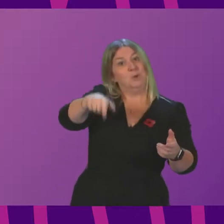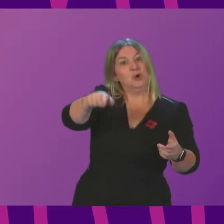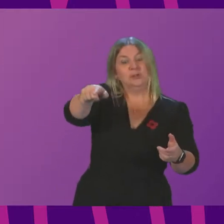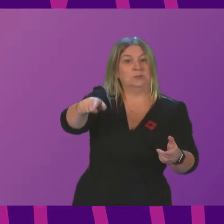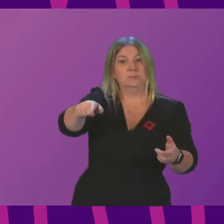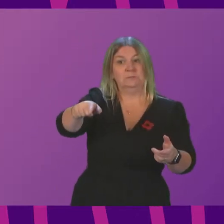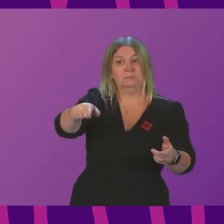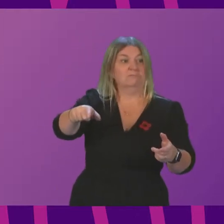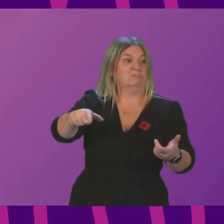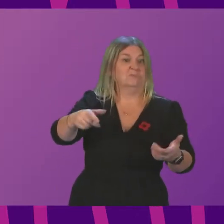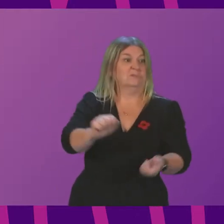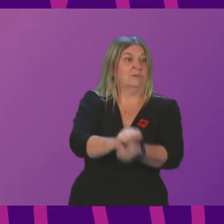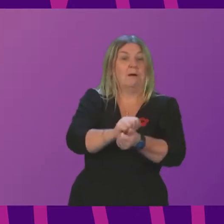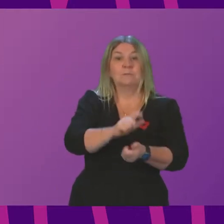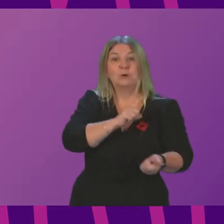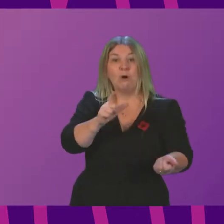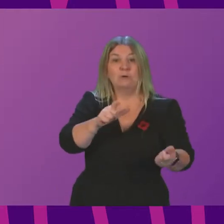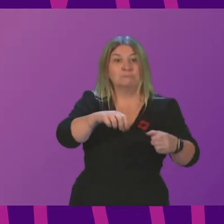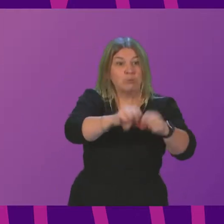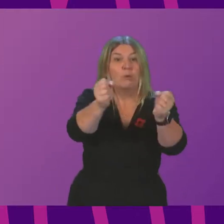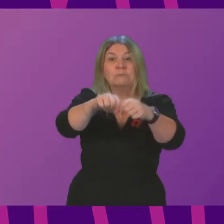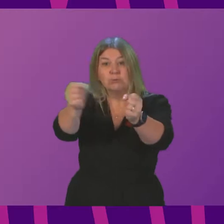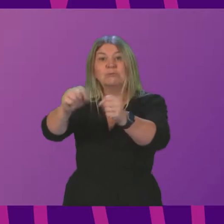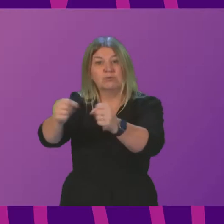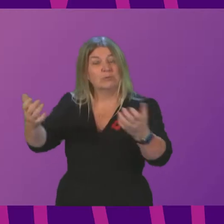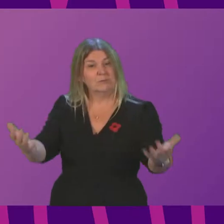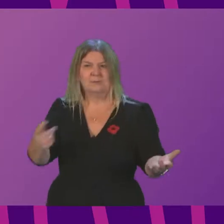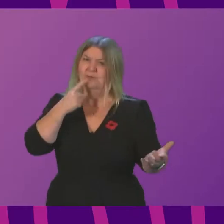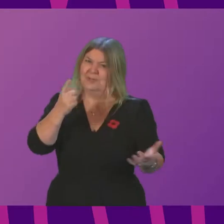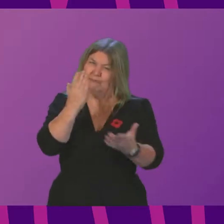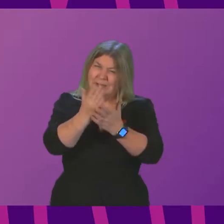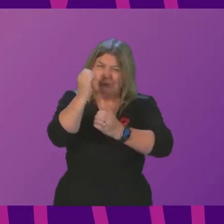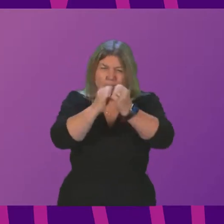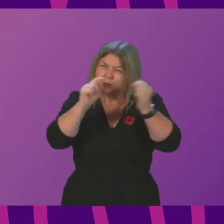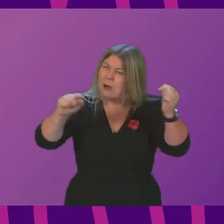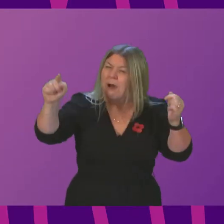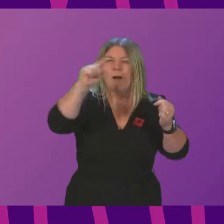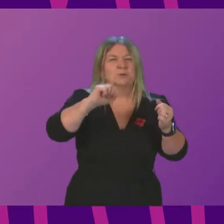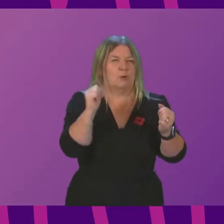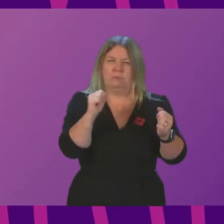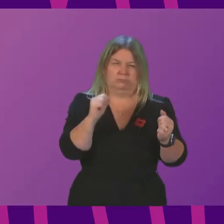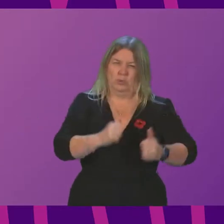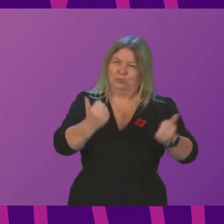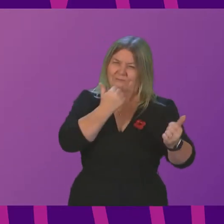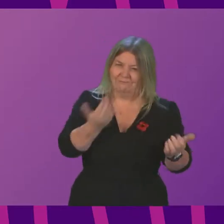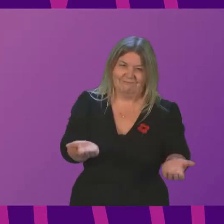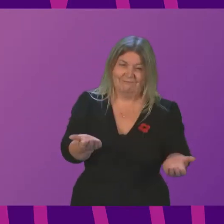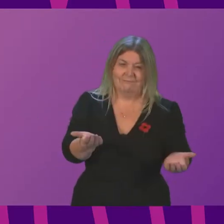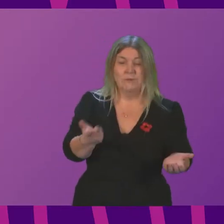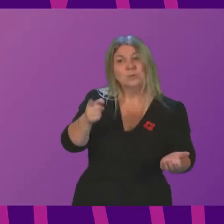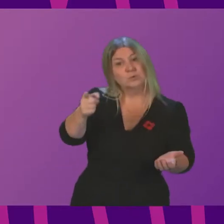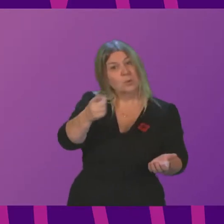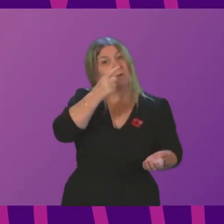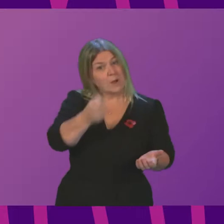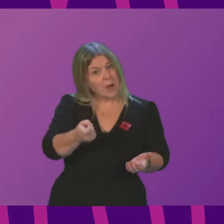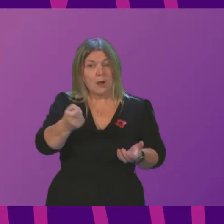Scots Chambers of Commerce say the situation is nowhere near good enough. So, will the Deputy First Minister address these issues with Charge Place Scotland